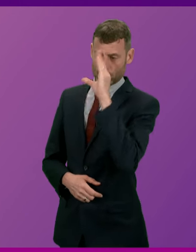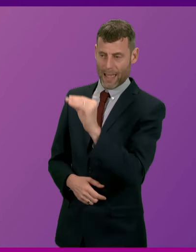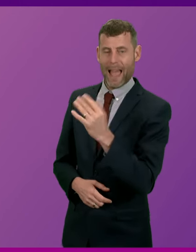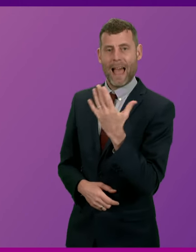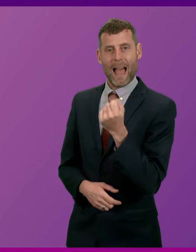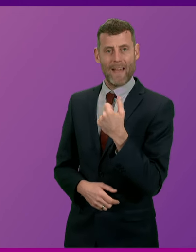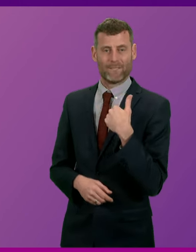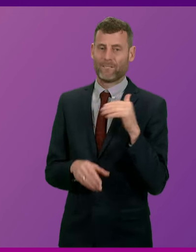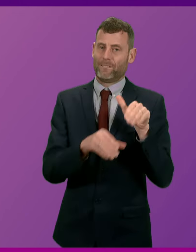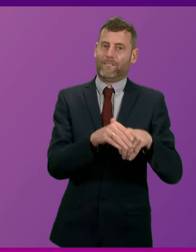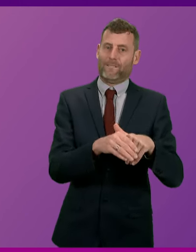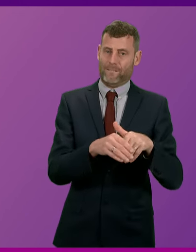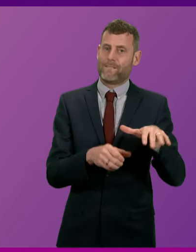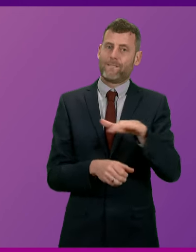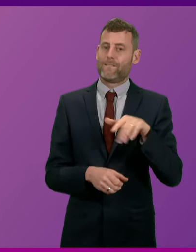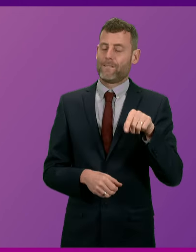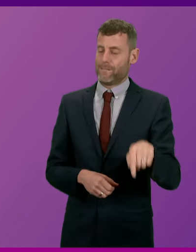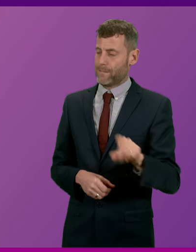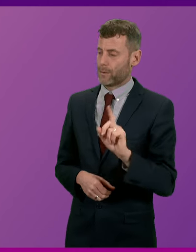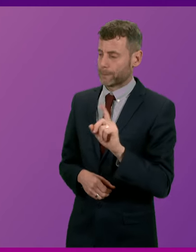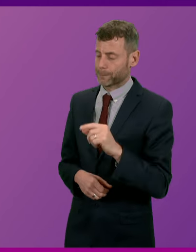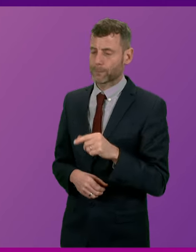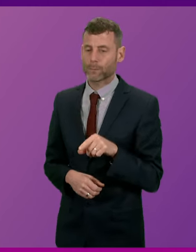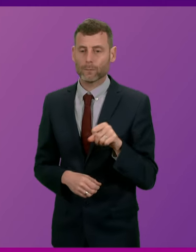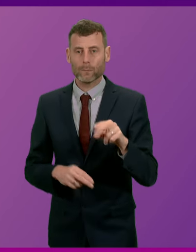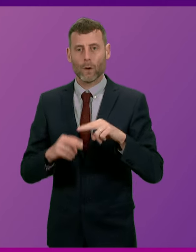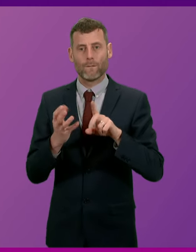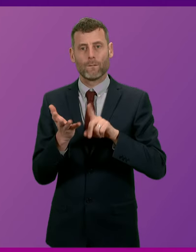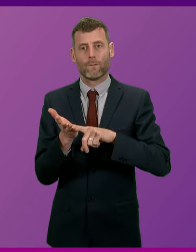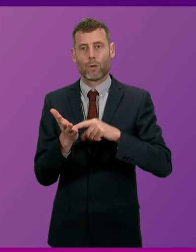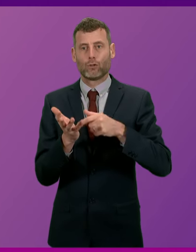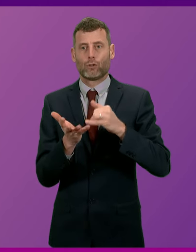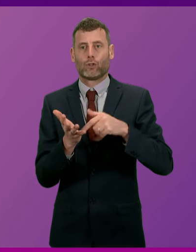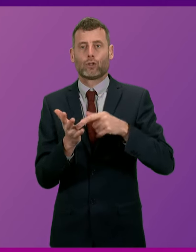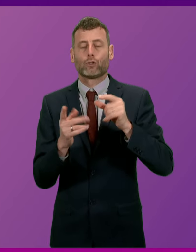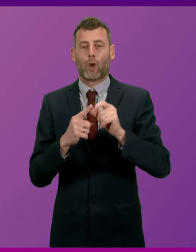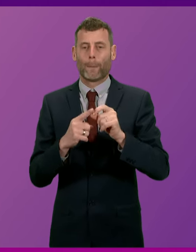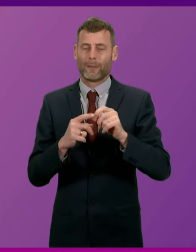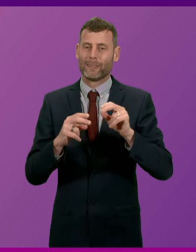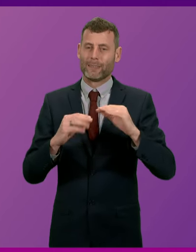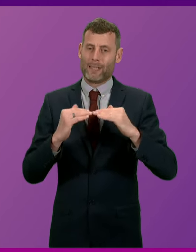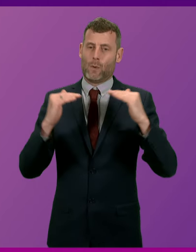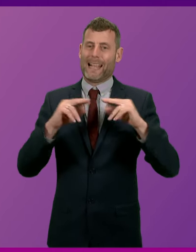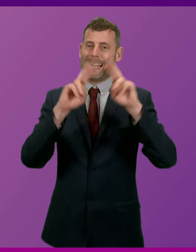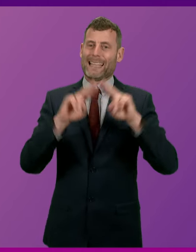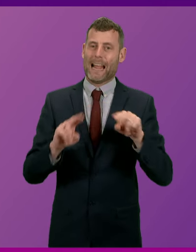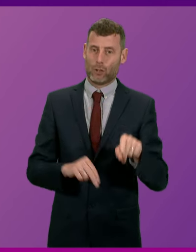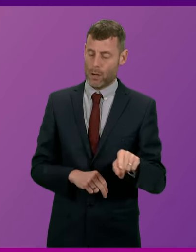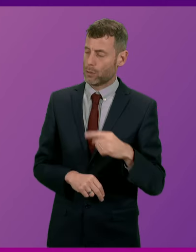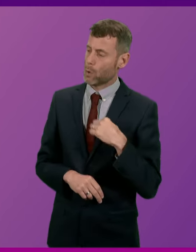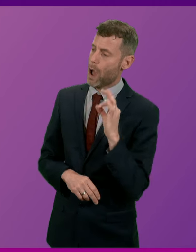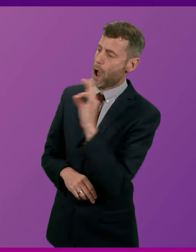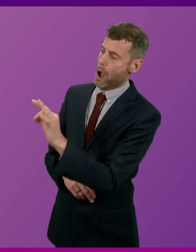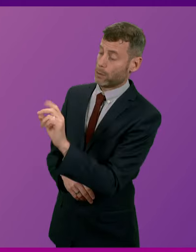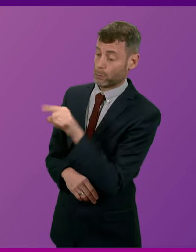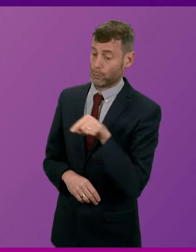interest as I receive support from Stop Equicide International to ask the First Minister what the Scottish Government's response is to